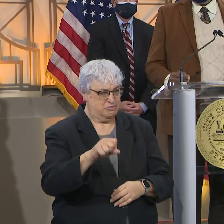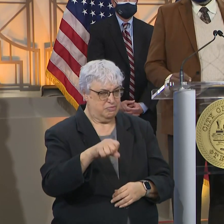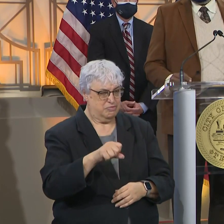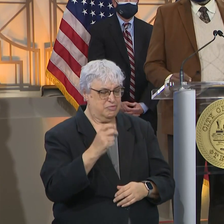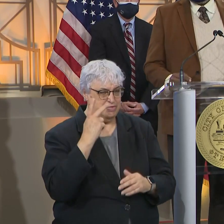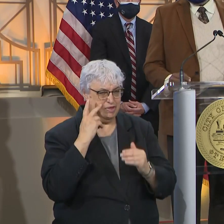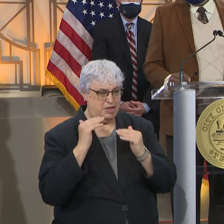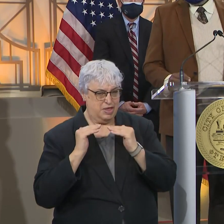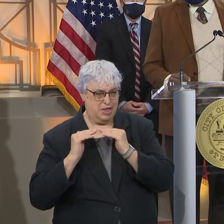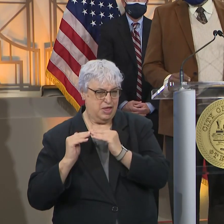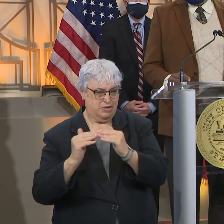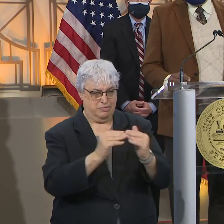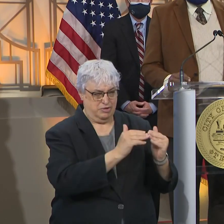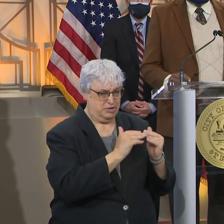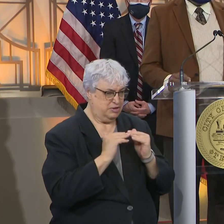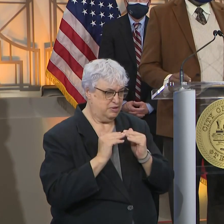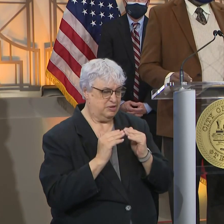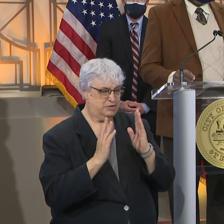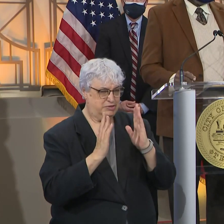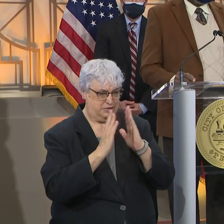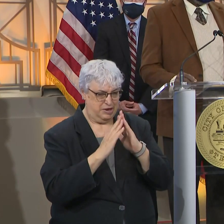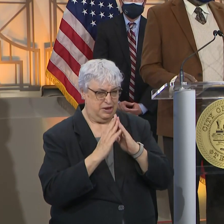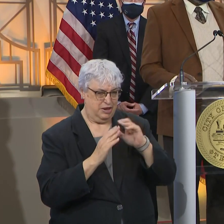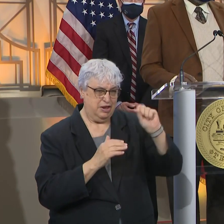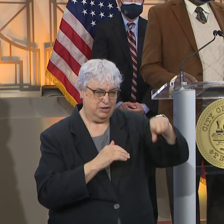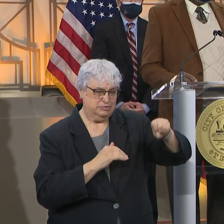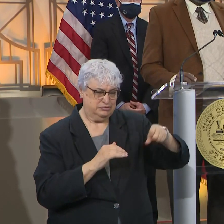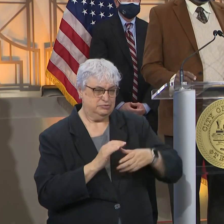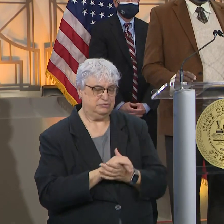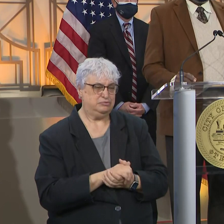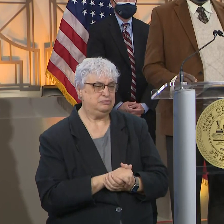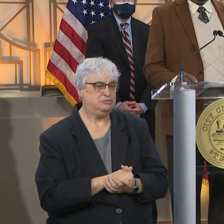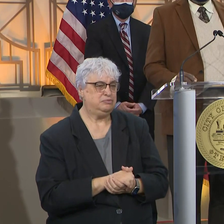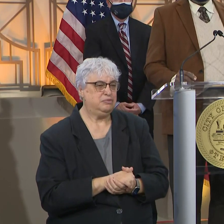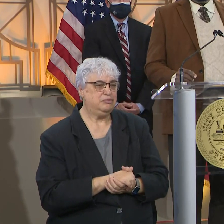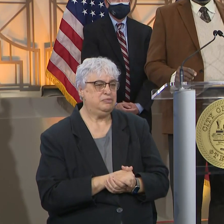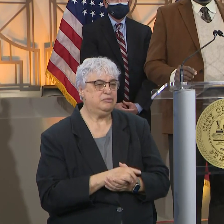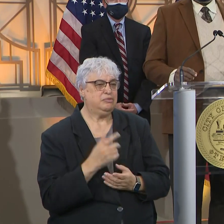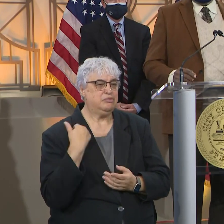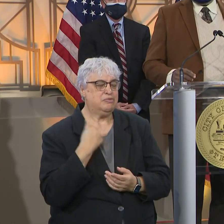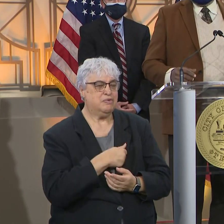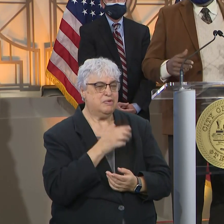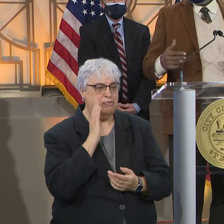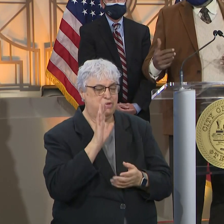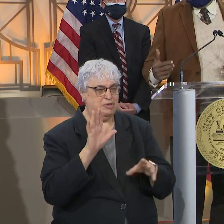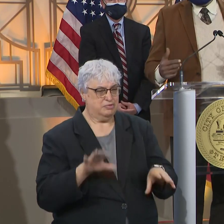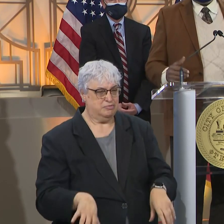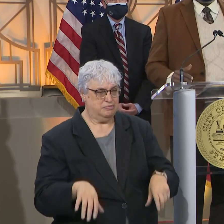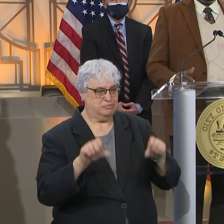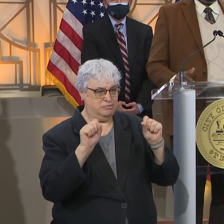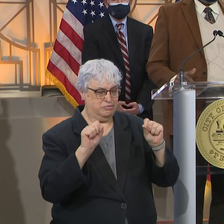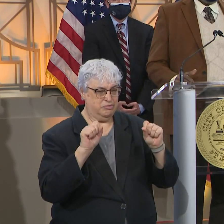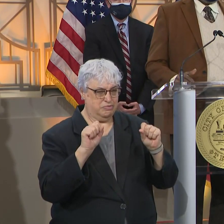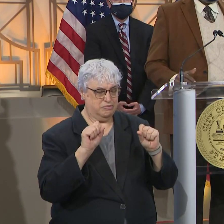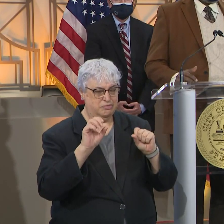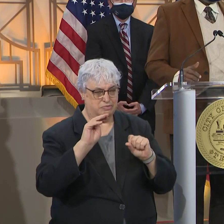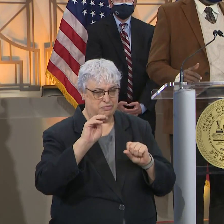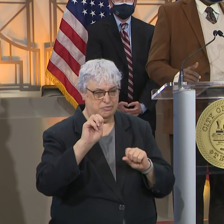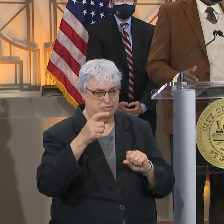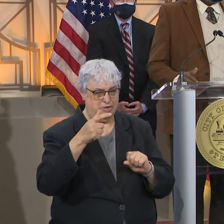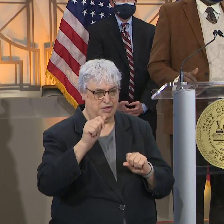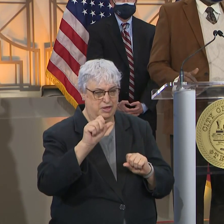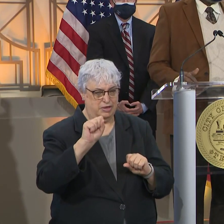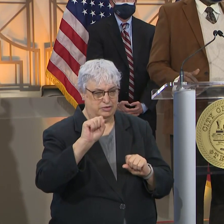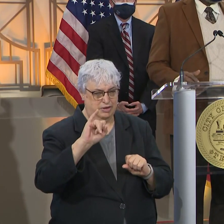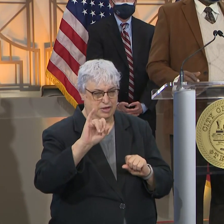equity as a value as a city, and so therefore, we will be operating sites that are mega sites, our